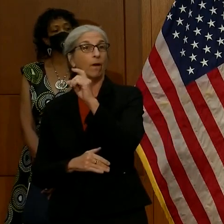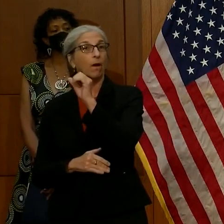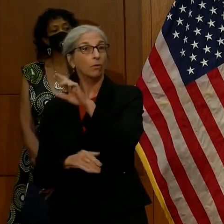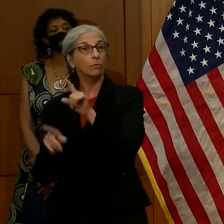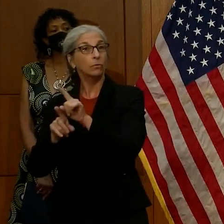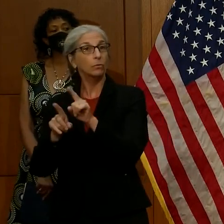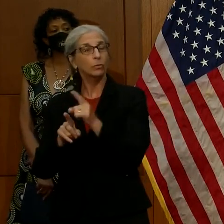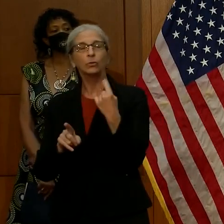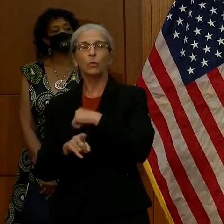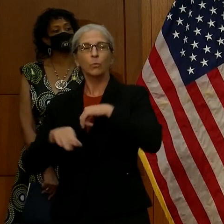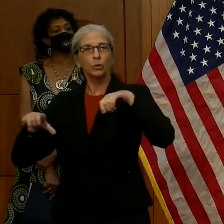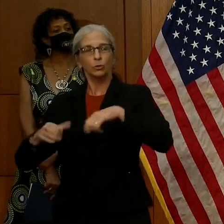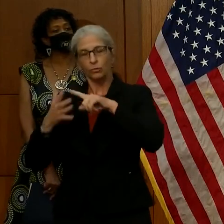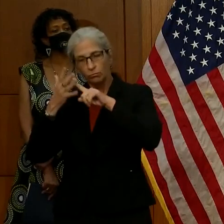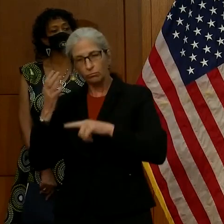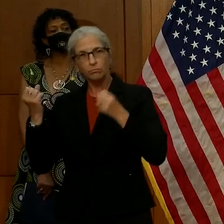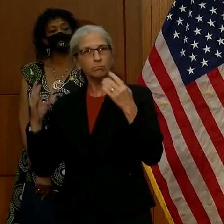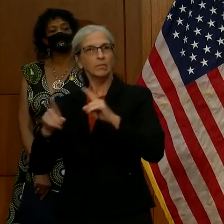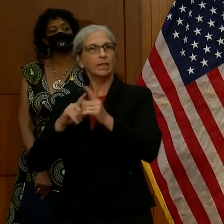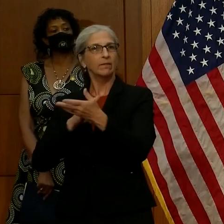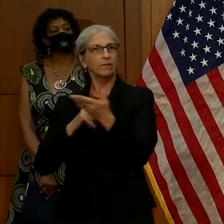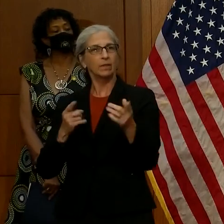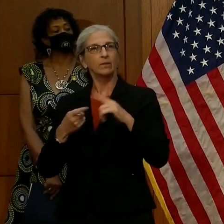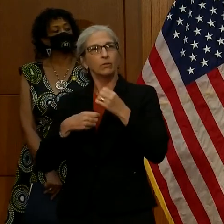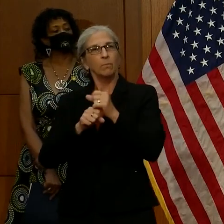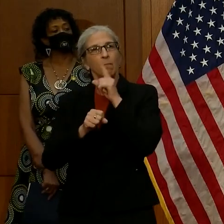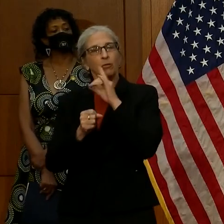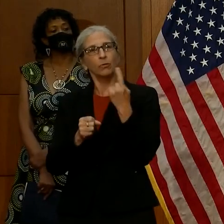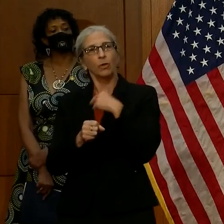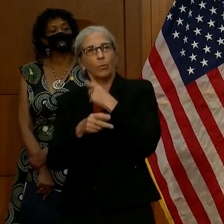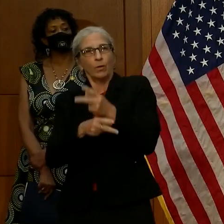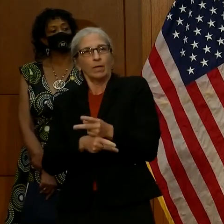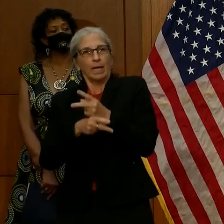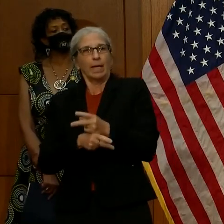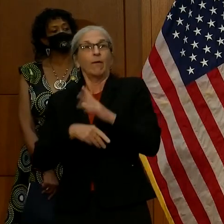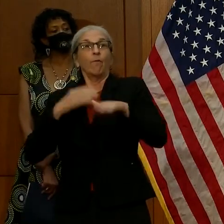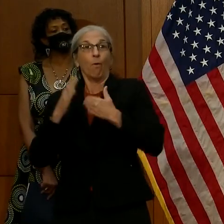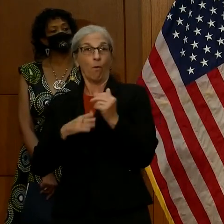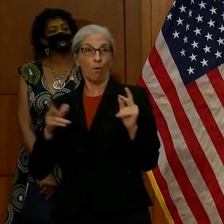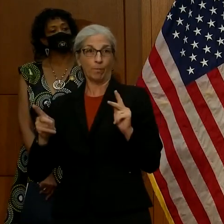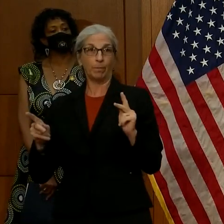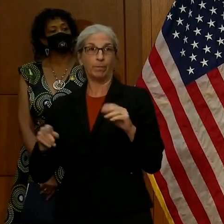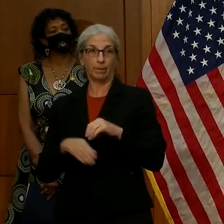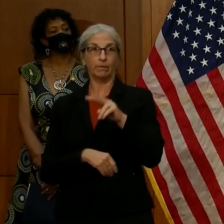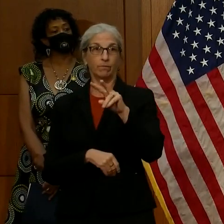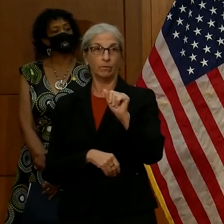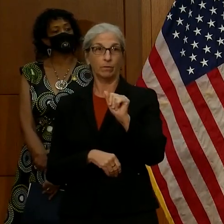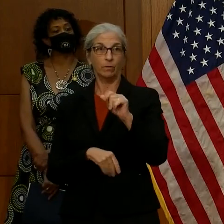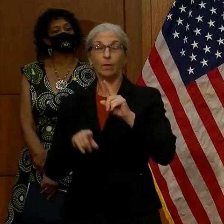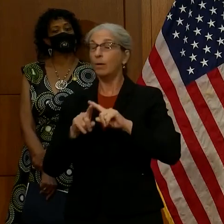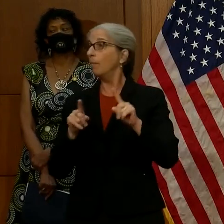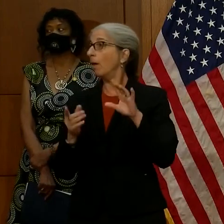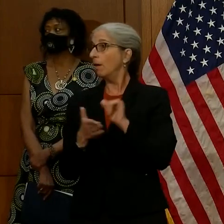angles to make sure that we take care of all Virginians. But those are certainly some of the things that we've done and will continue to do.